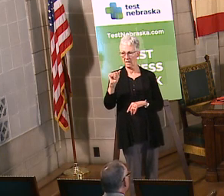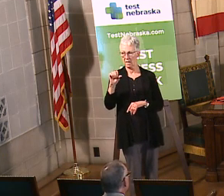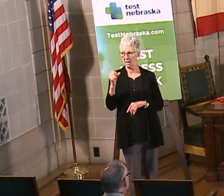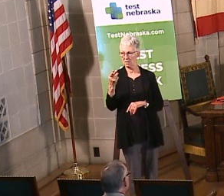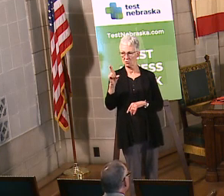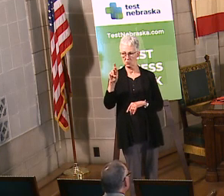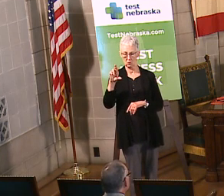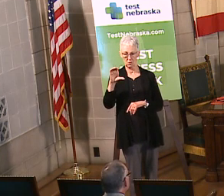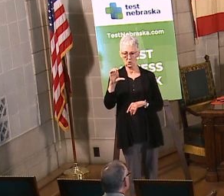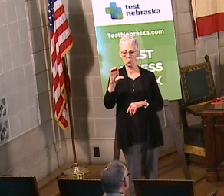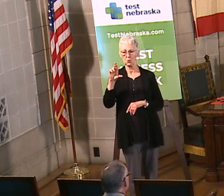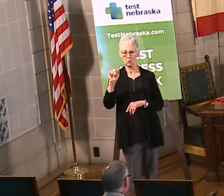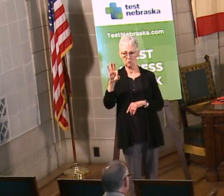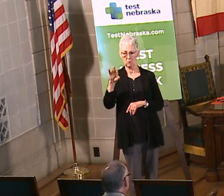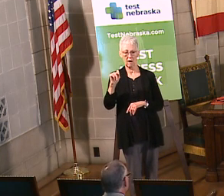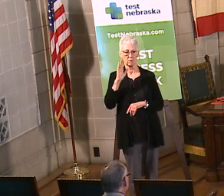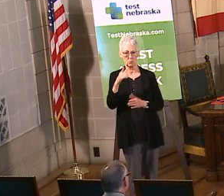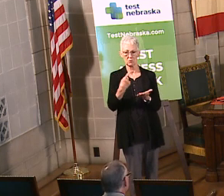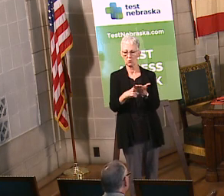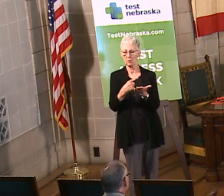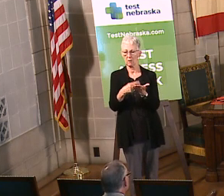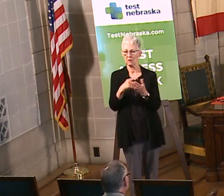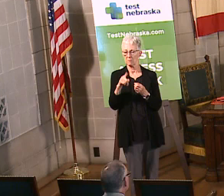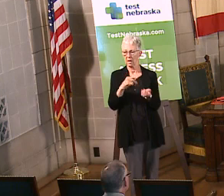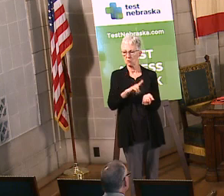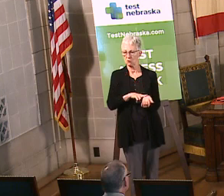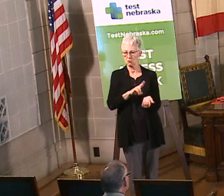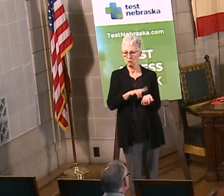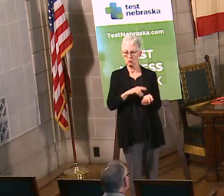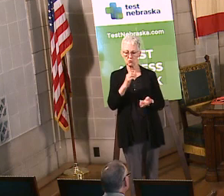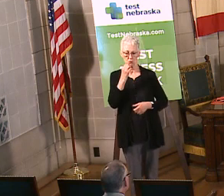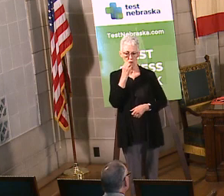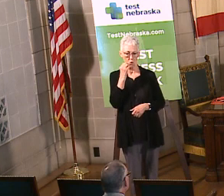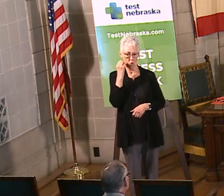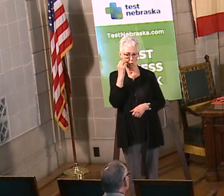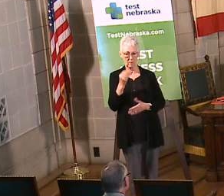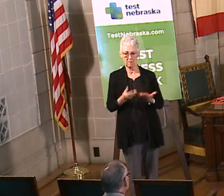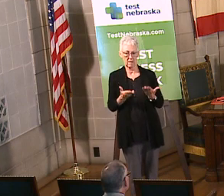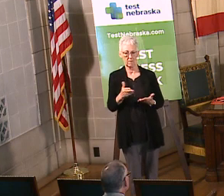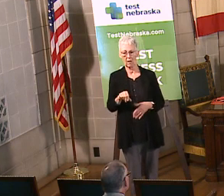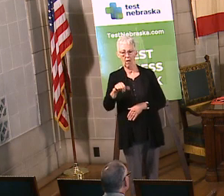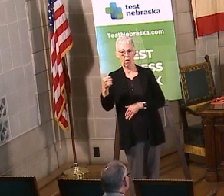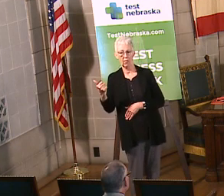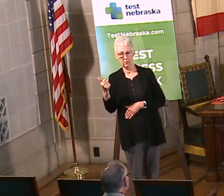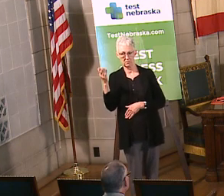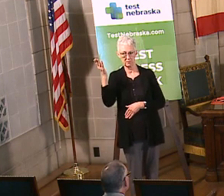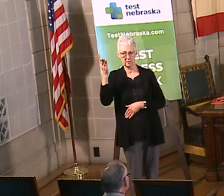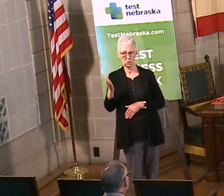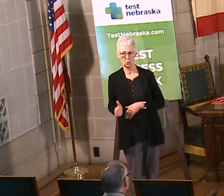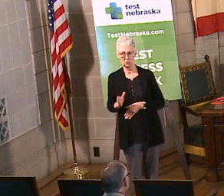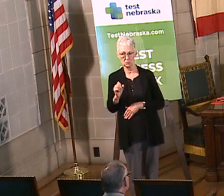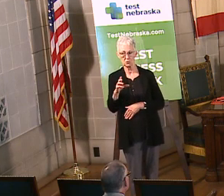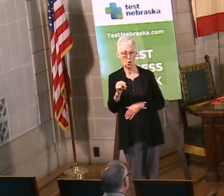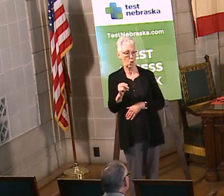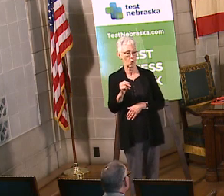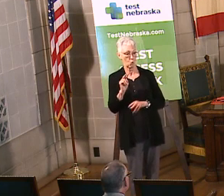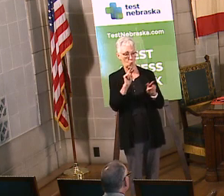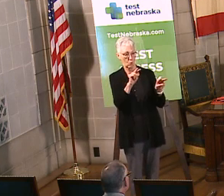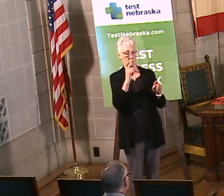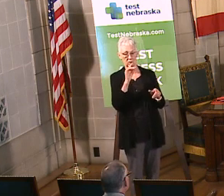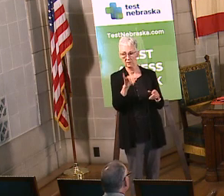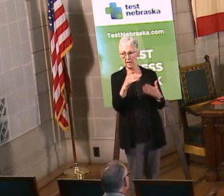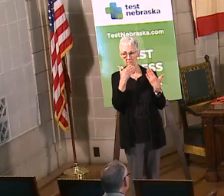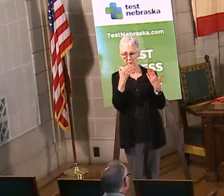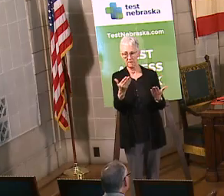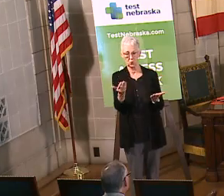there talking about what we're long-term care facilities and i think there'll be another guest who's not been determined yet so but please tune in for that thank you all